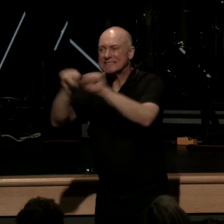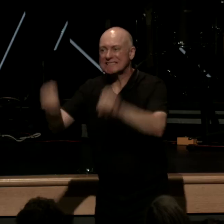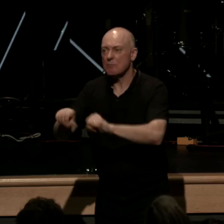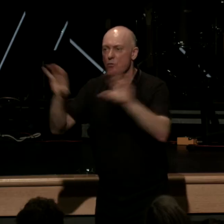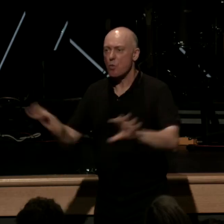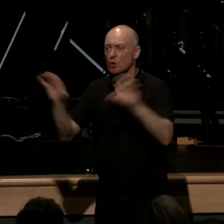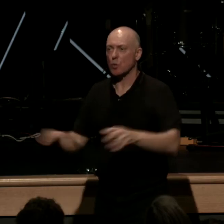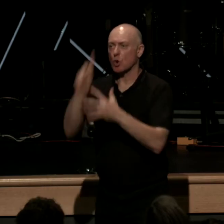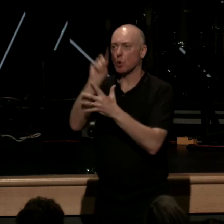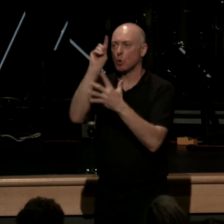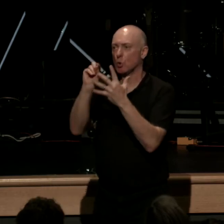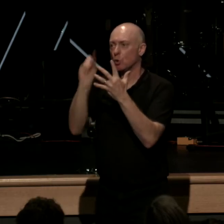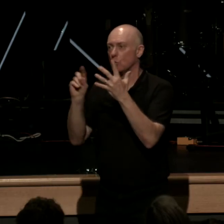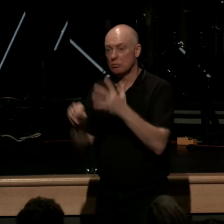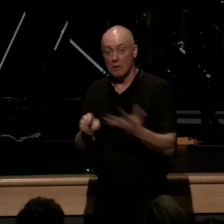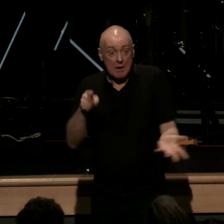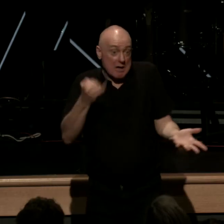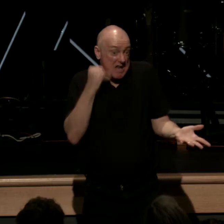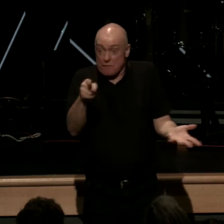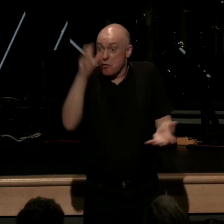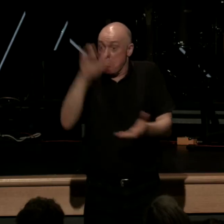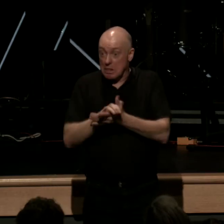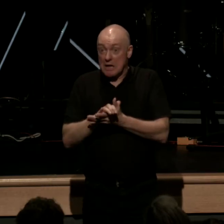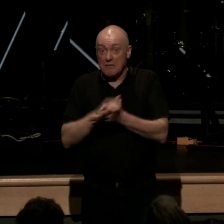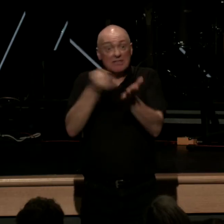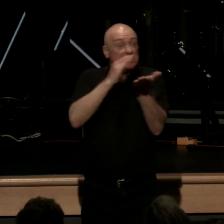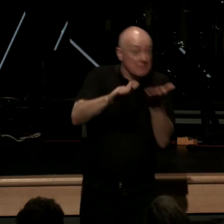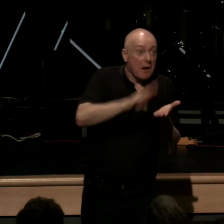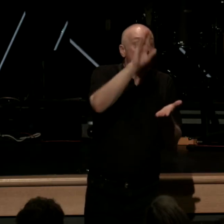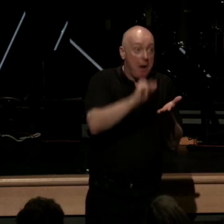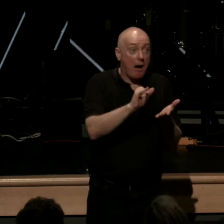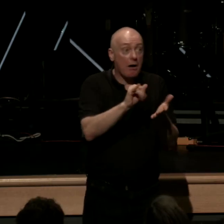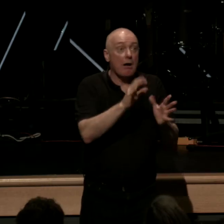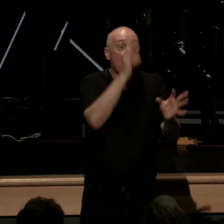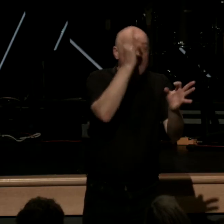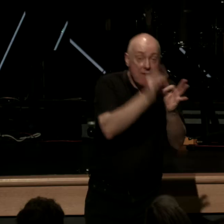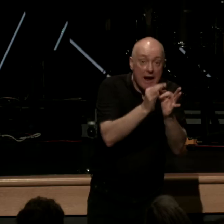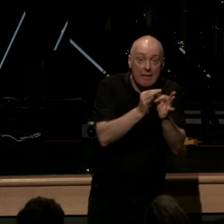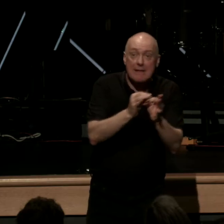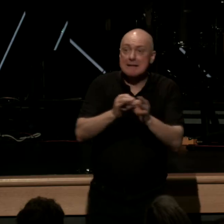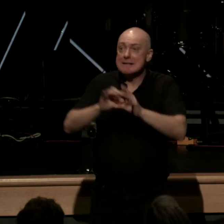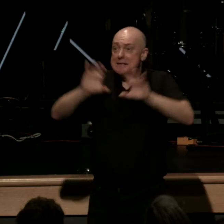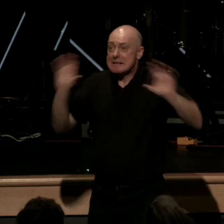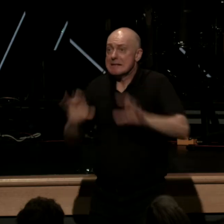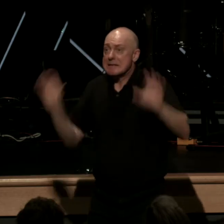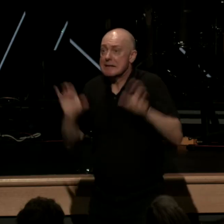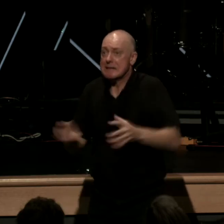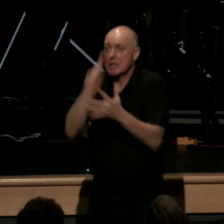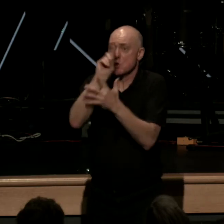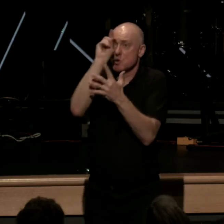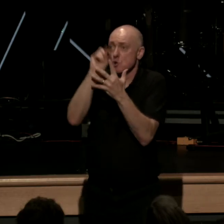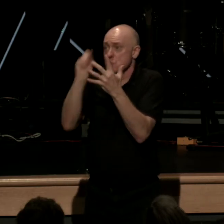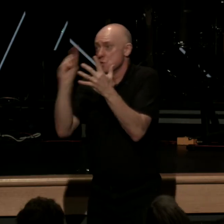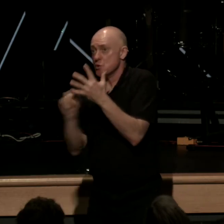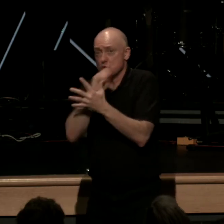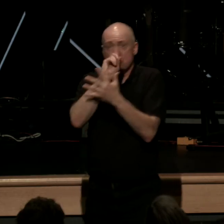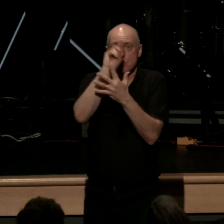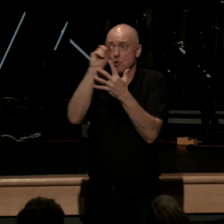right if you believe that you are justified by faith as you prove it and you preserve it by what you do then you are